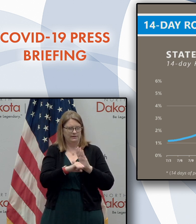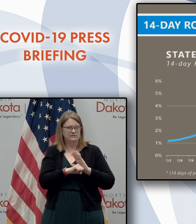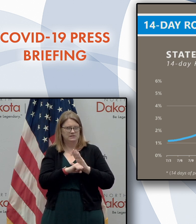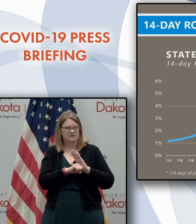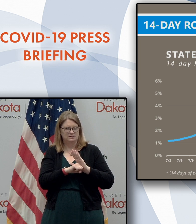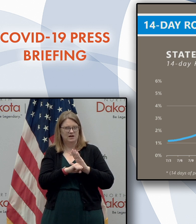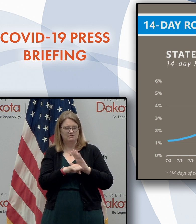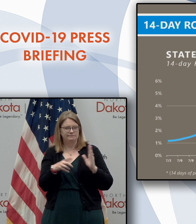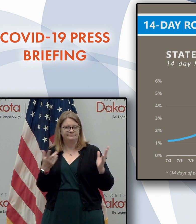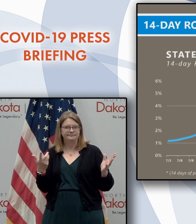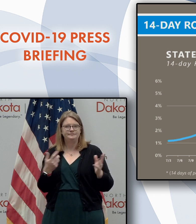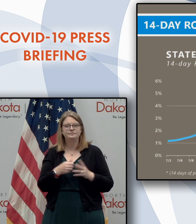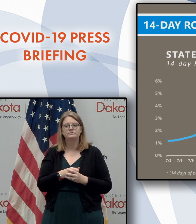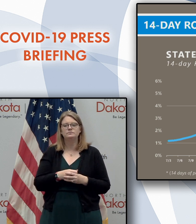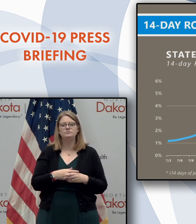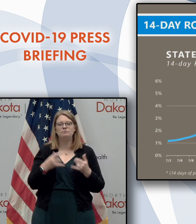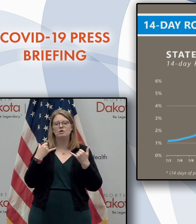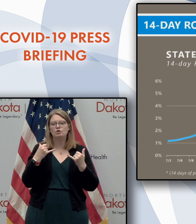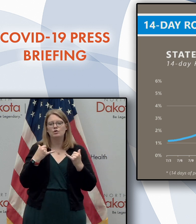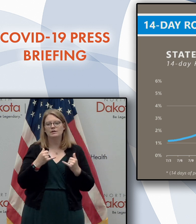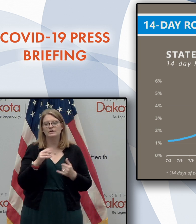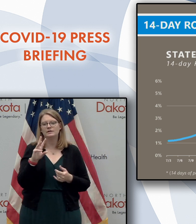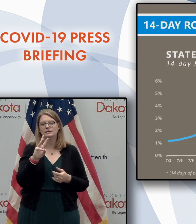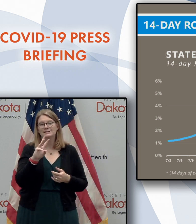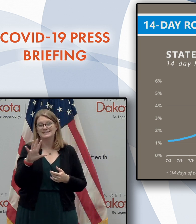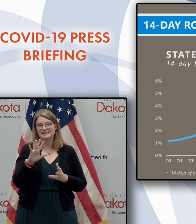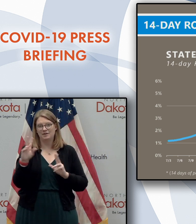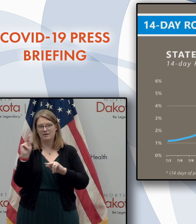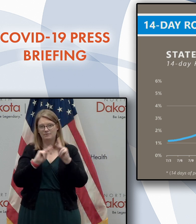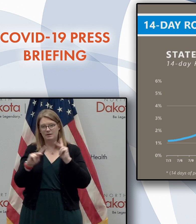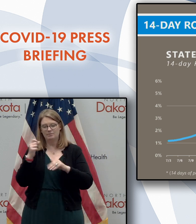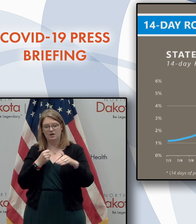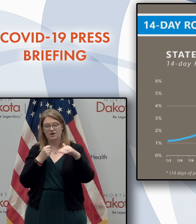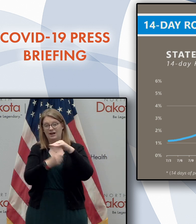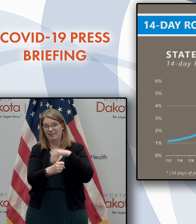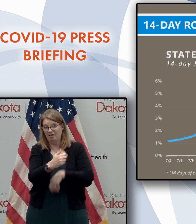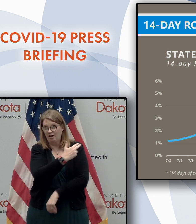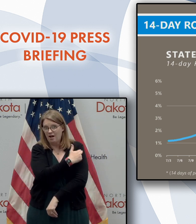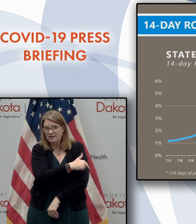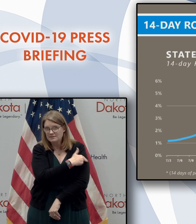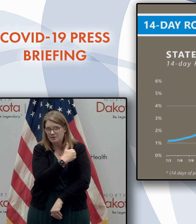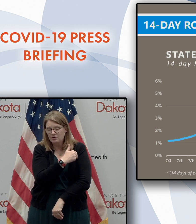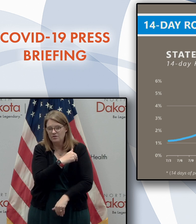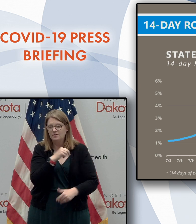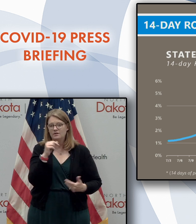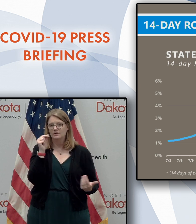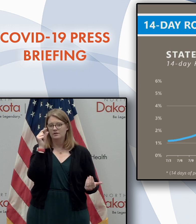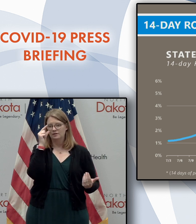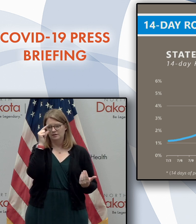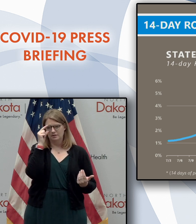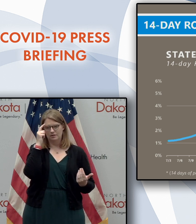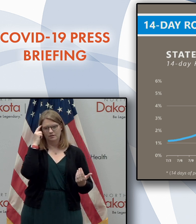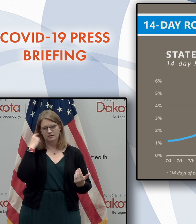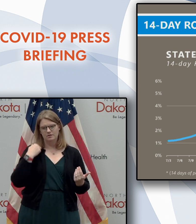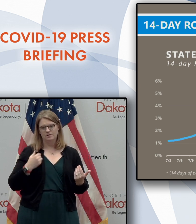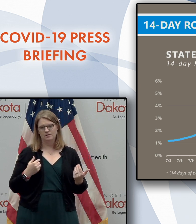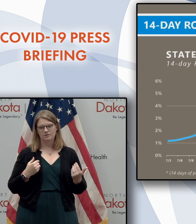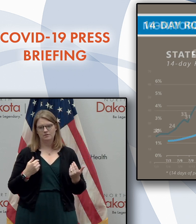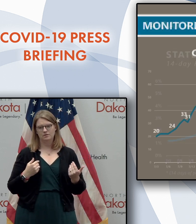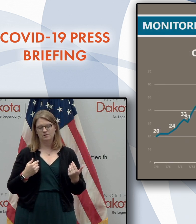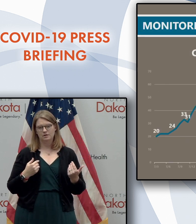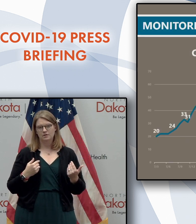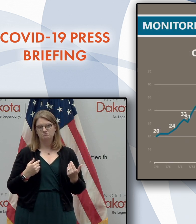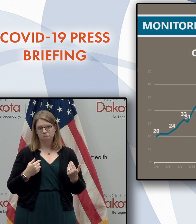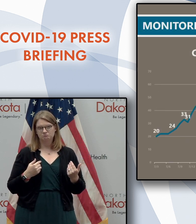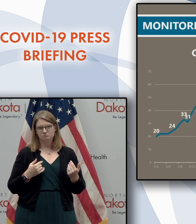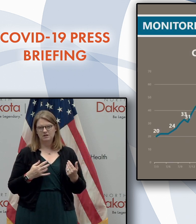around the state. Currently, there's 65 people that are hospitalized. And, and again, we do have